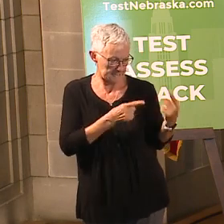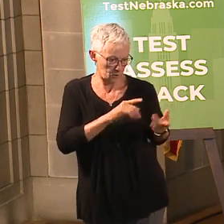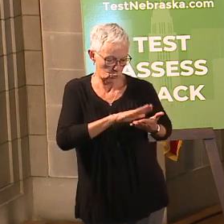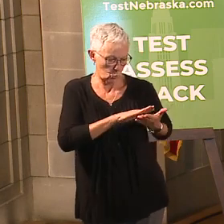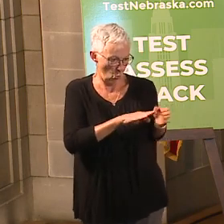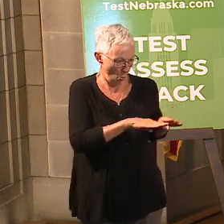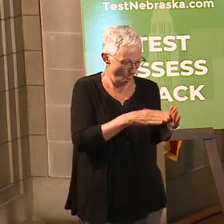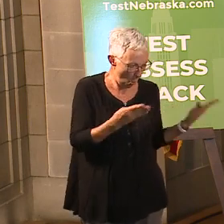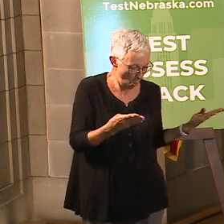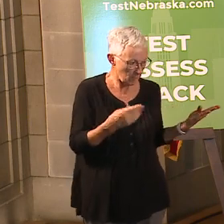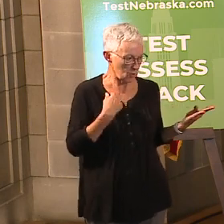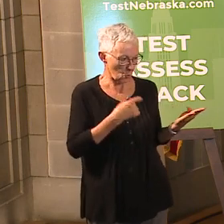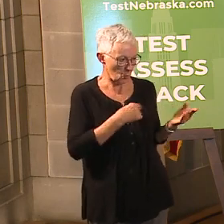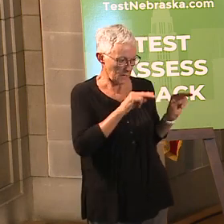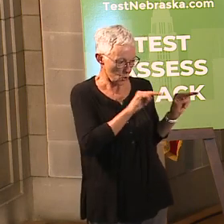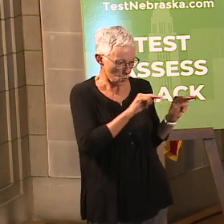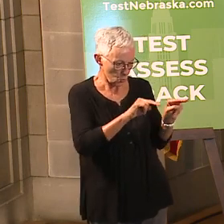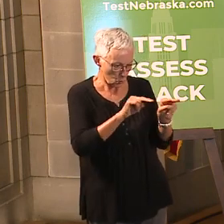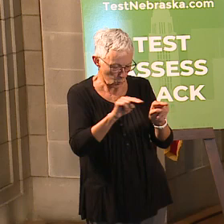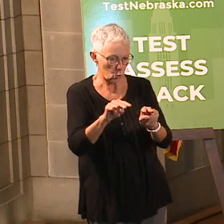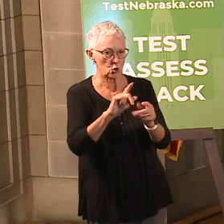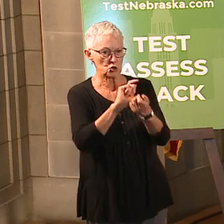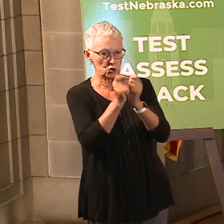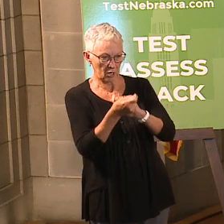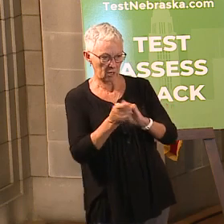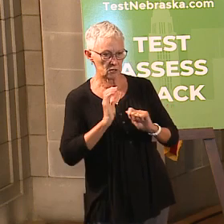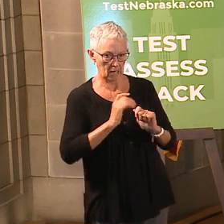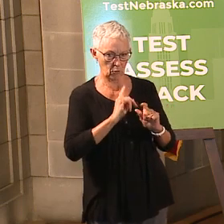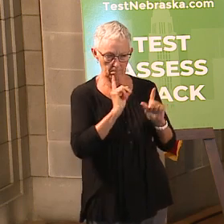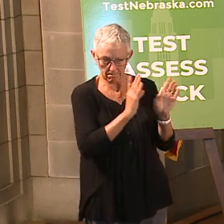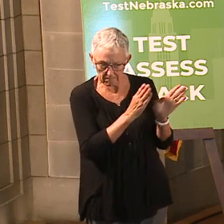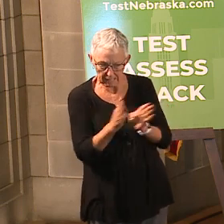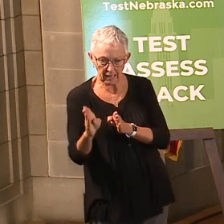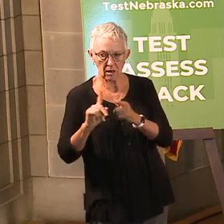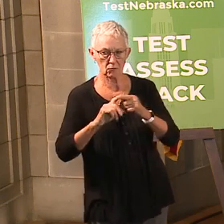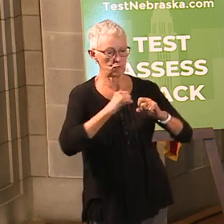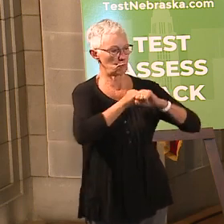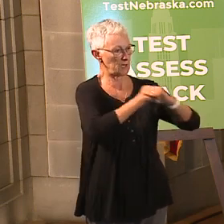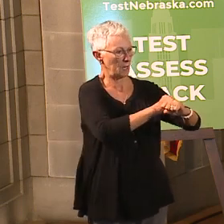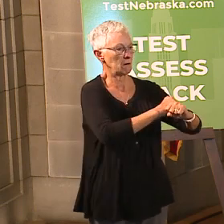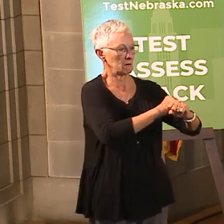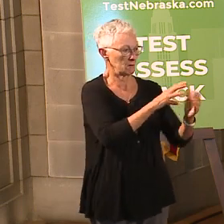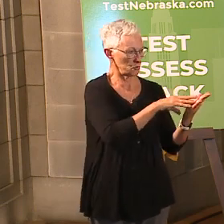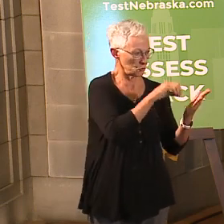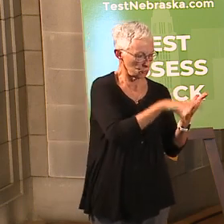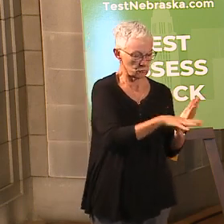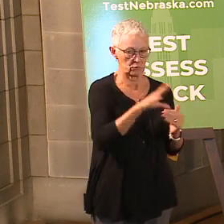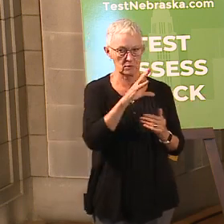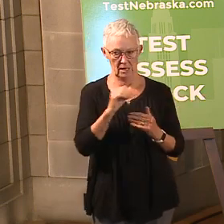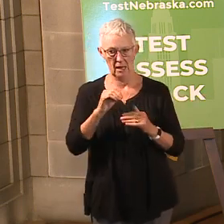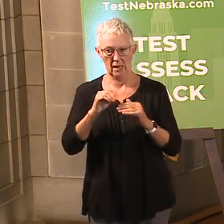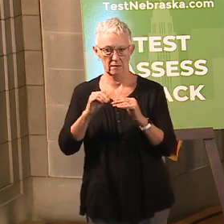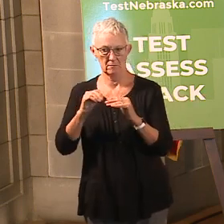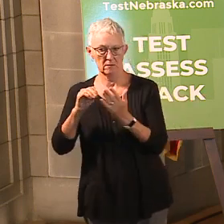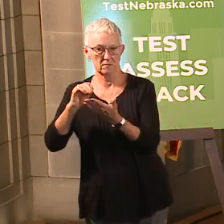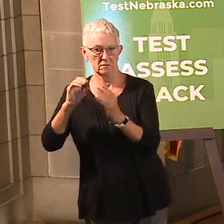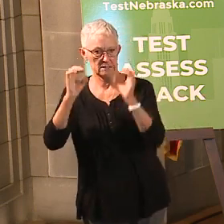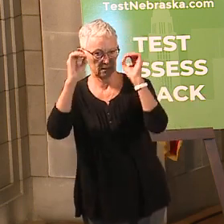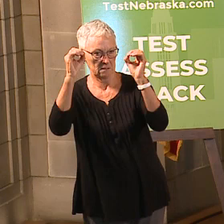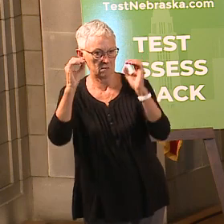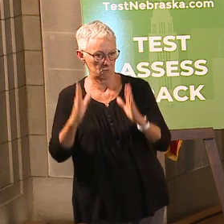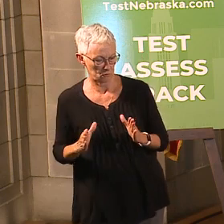our public health interventions with the goal of protecting our students and communities. Since school started one month ago,